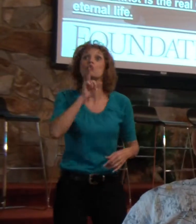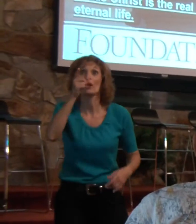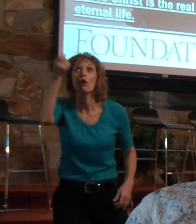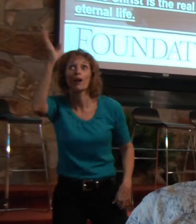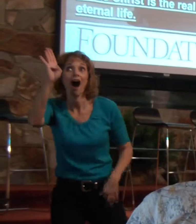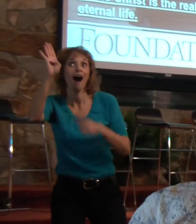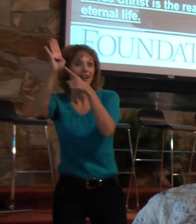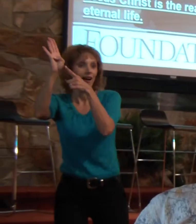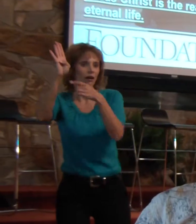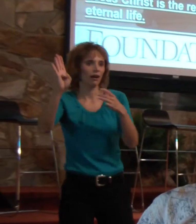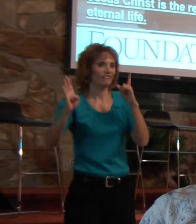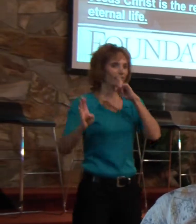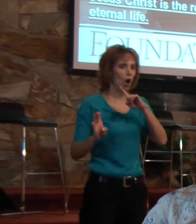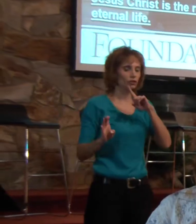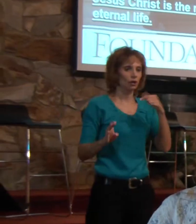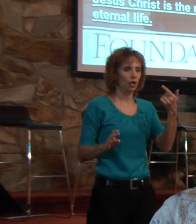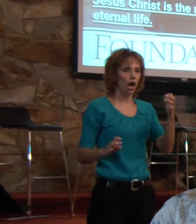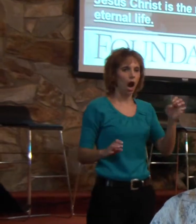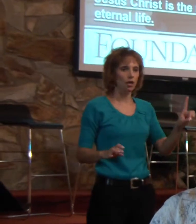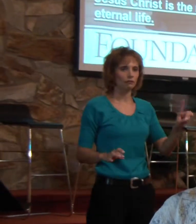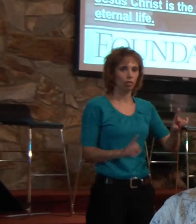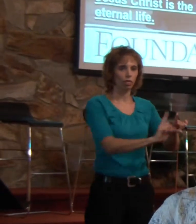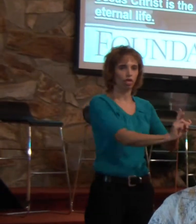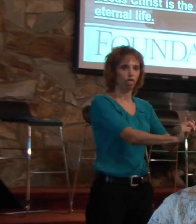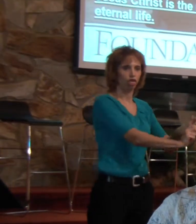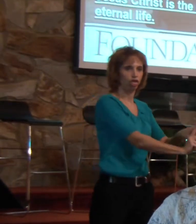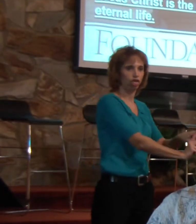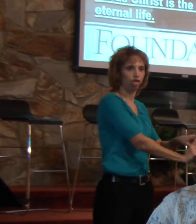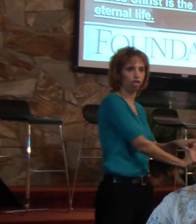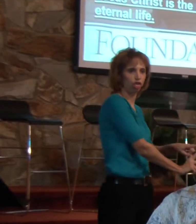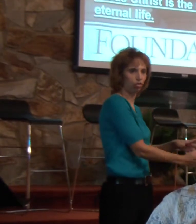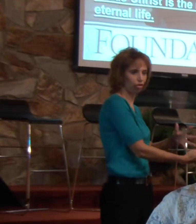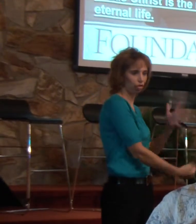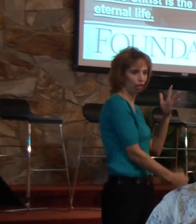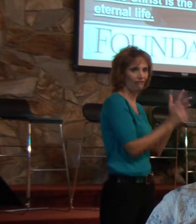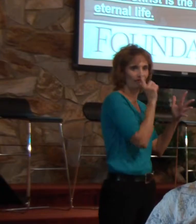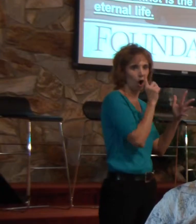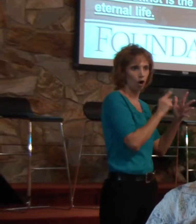false gods. Other gods. Demi-gods.